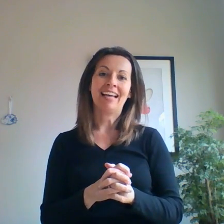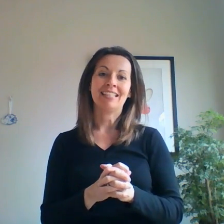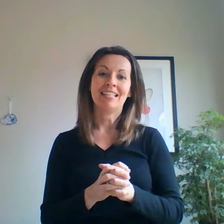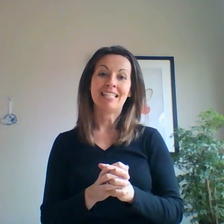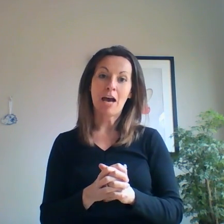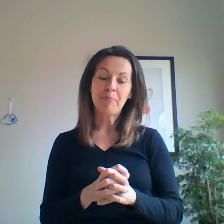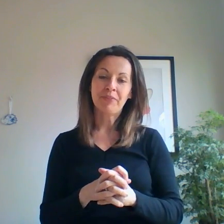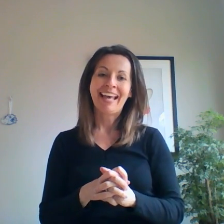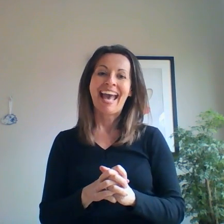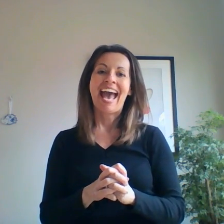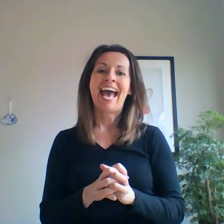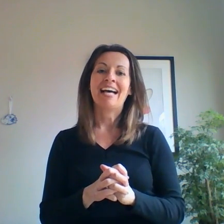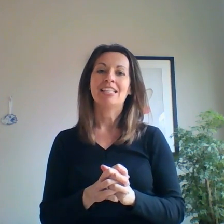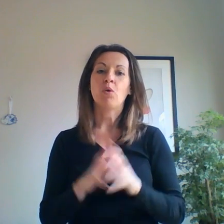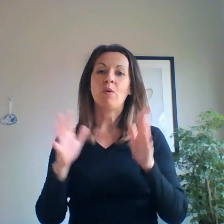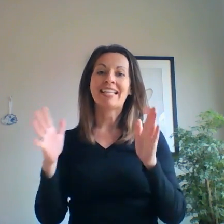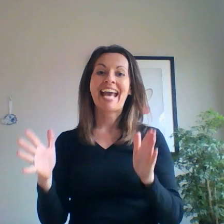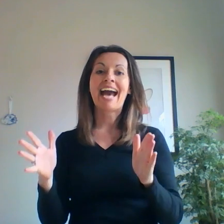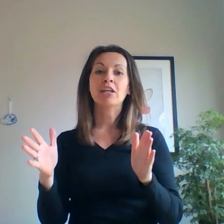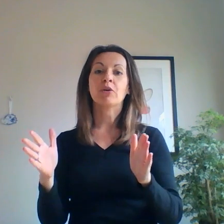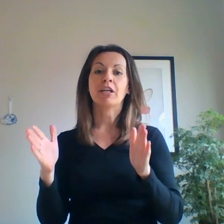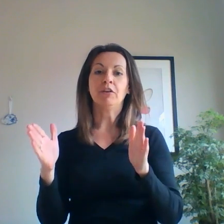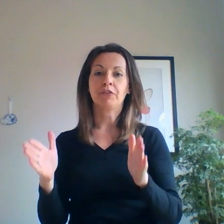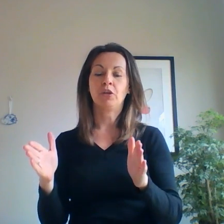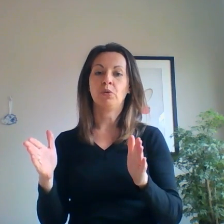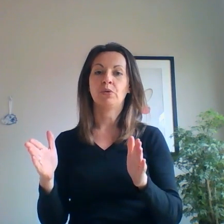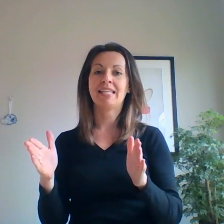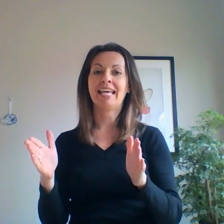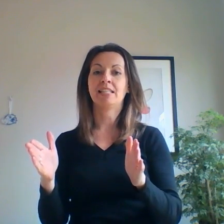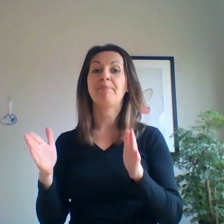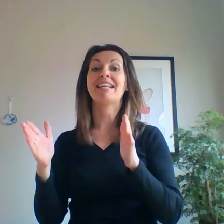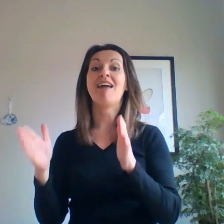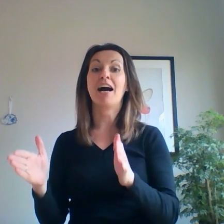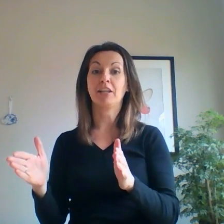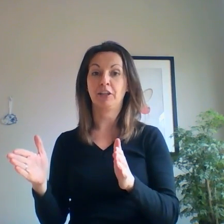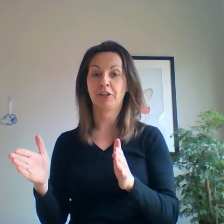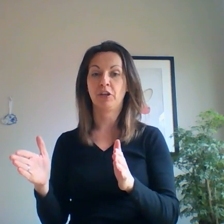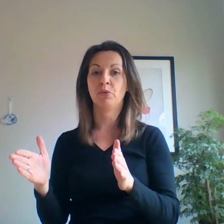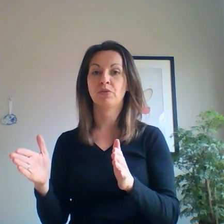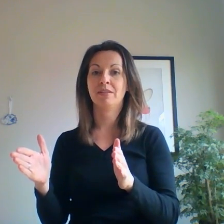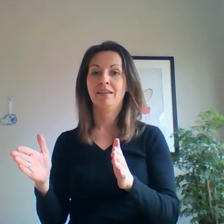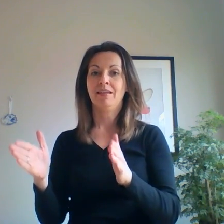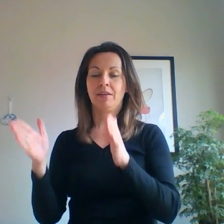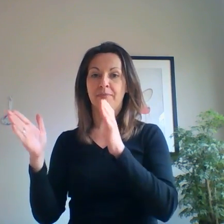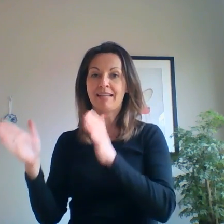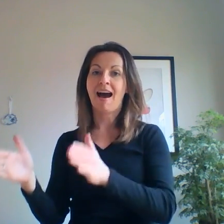depth and one category of cues is binocular cues. We have